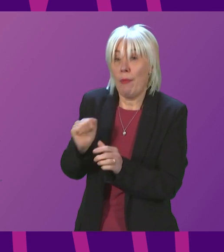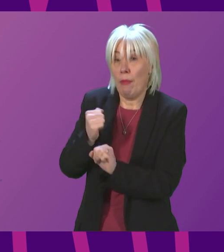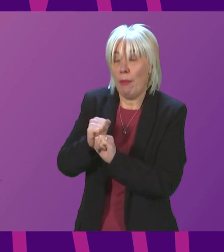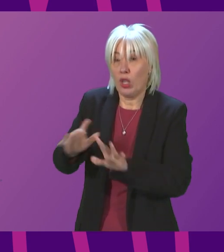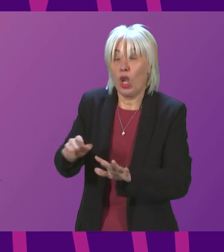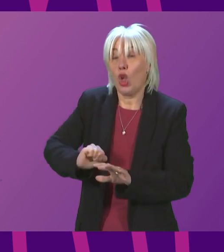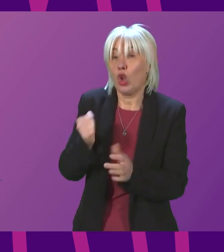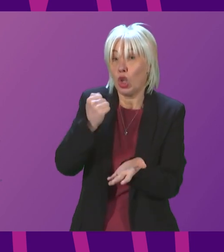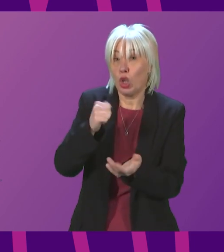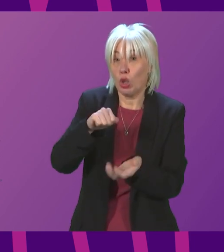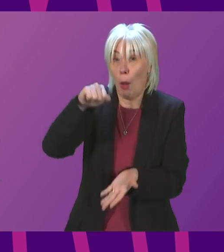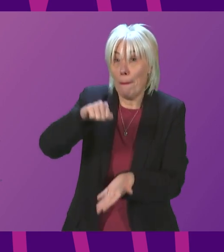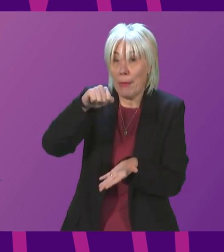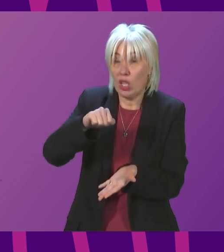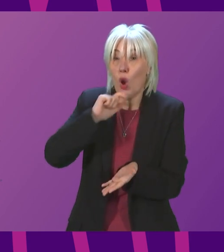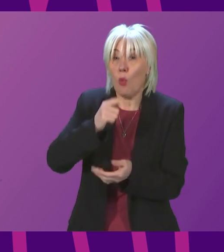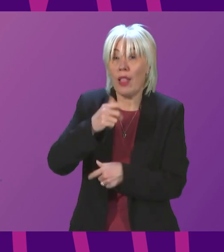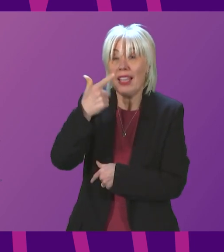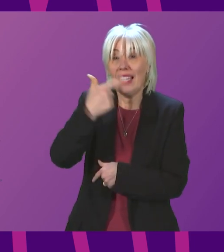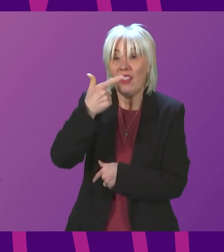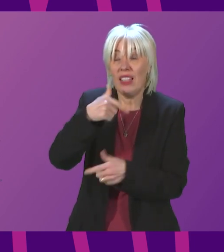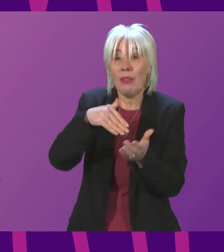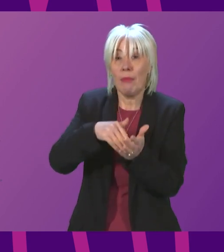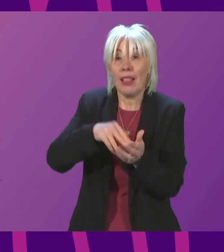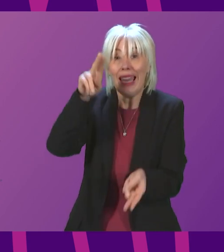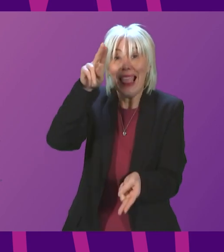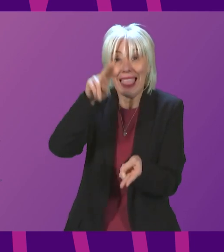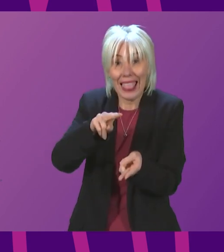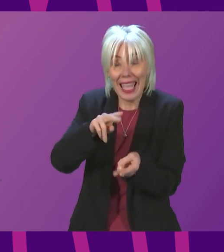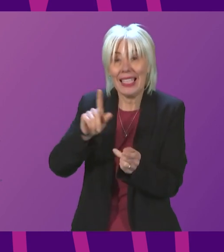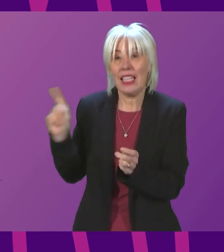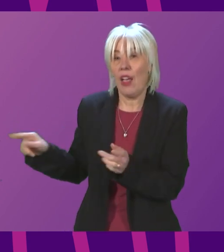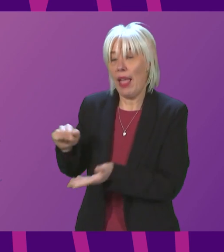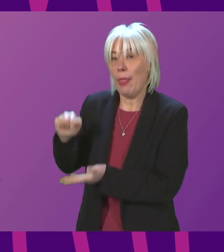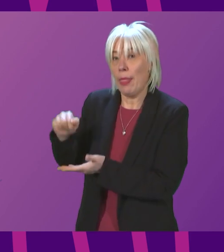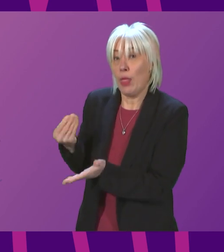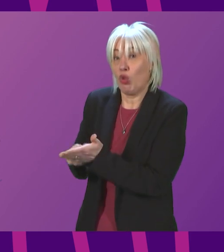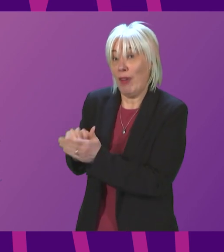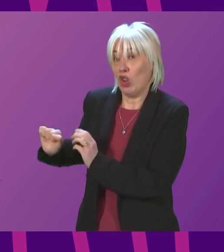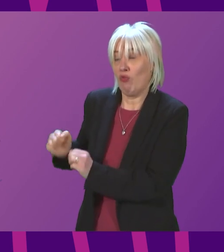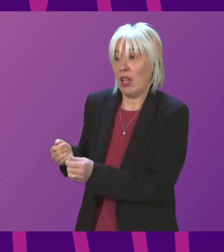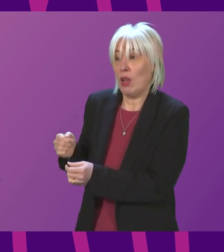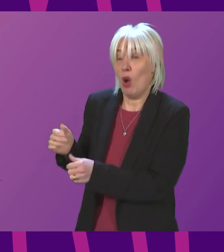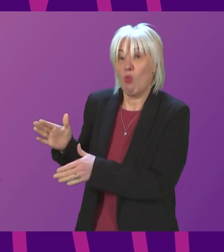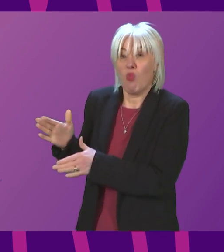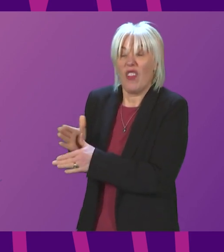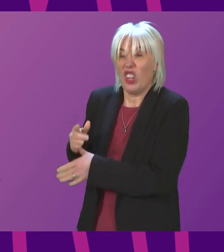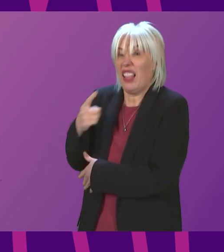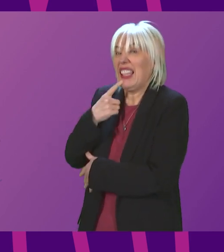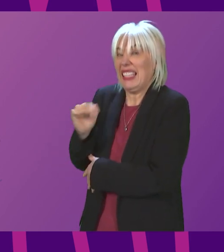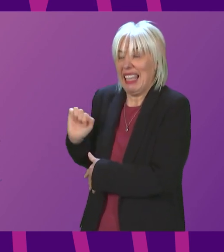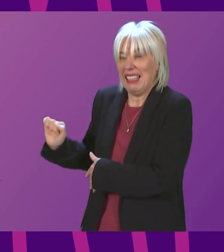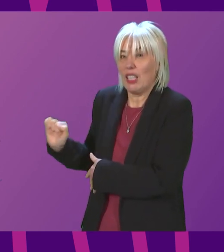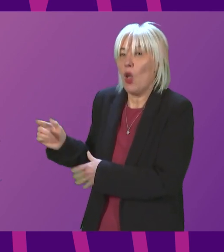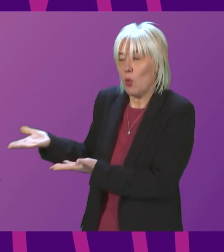Scottish Budget is receiving £17 million less than the Treasury had provisionally indicated before the Chancellor's cost of